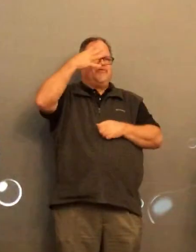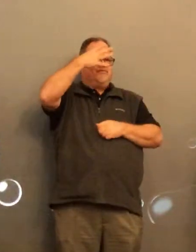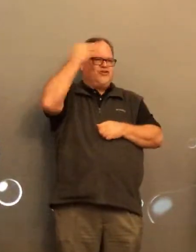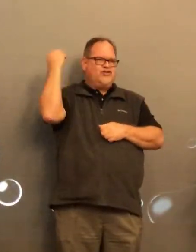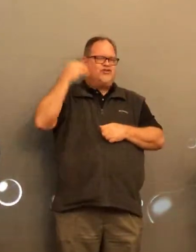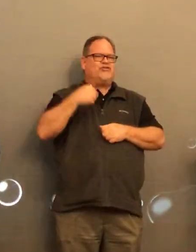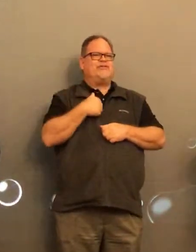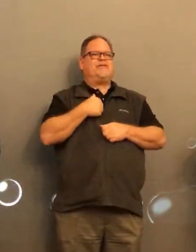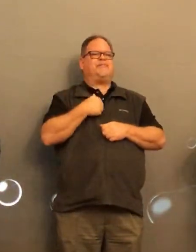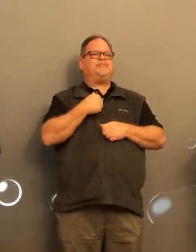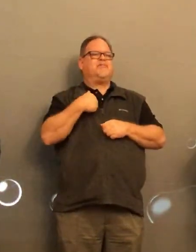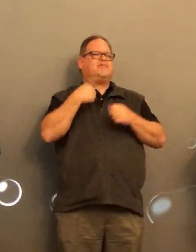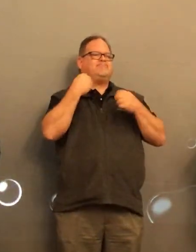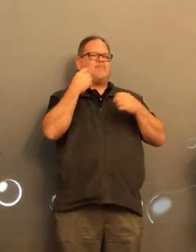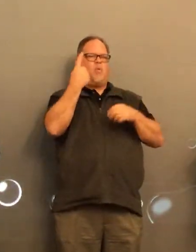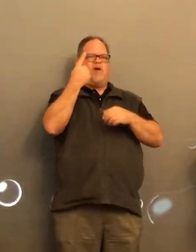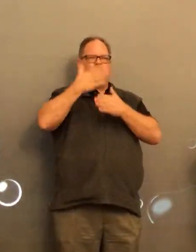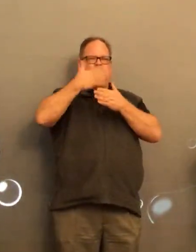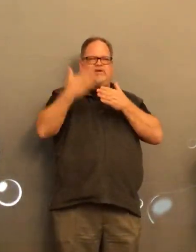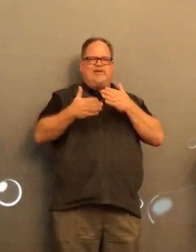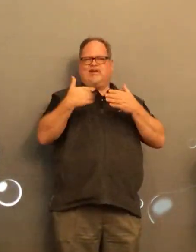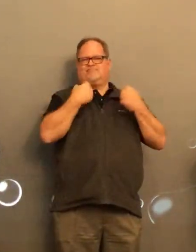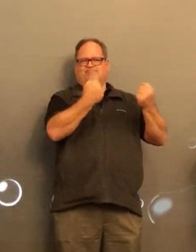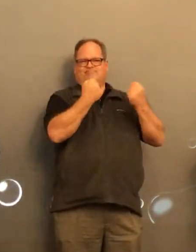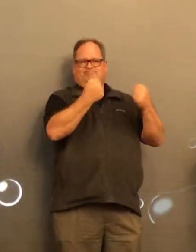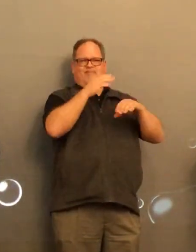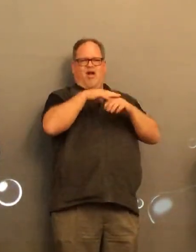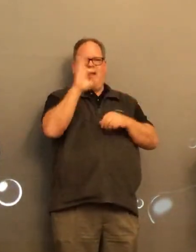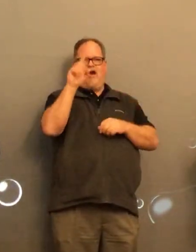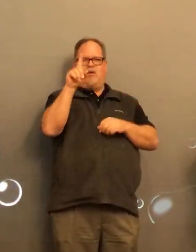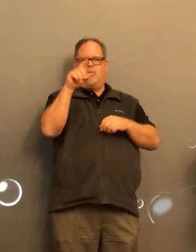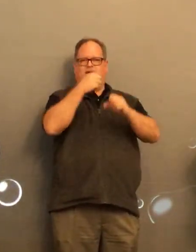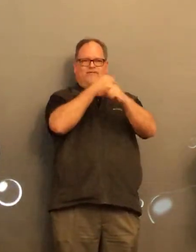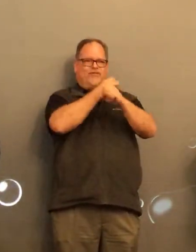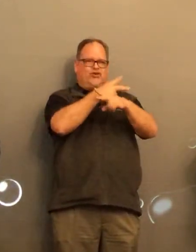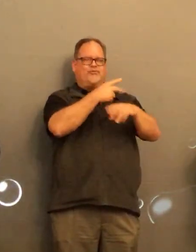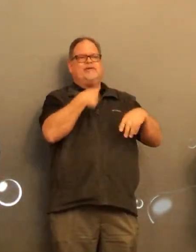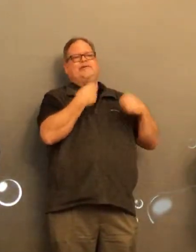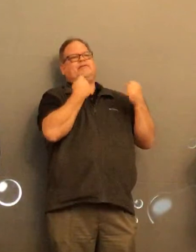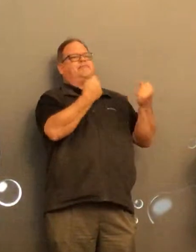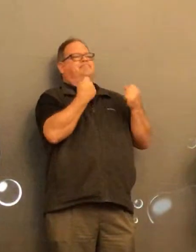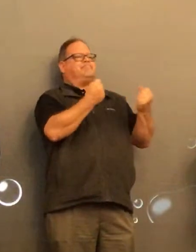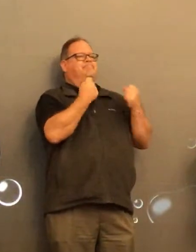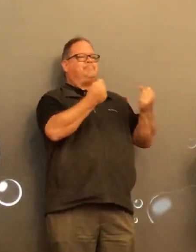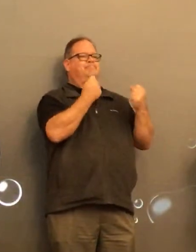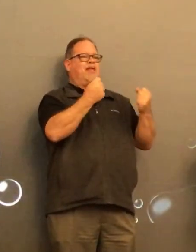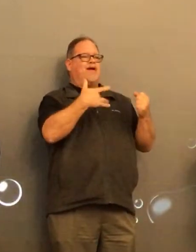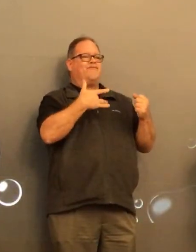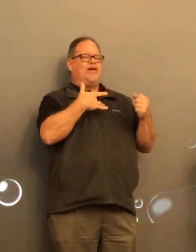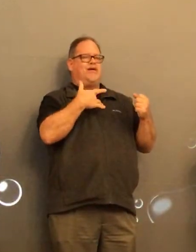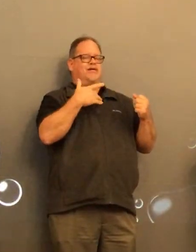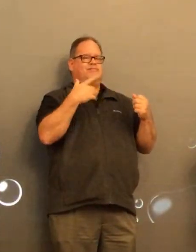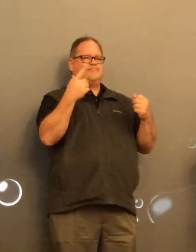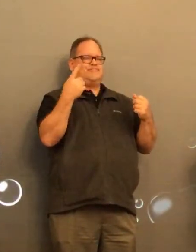a short story i have uh something that i'll hold dear to my heart is one weekend i was directly on the 91 freeway